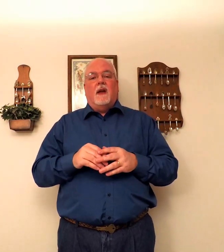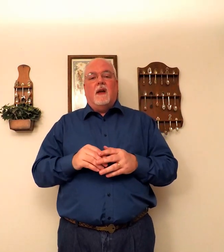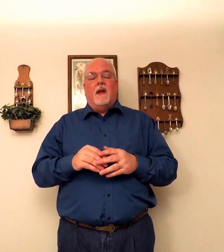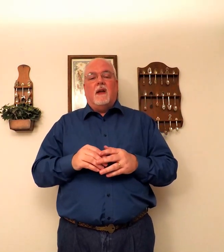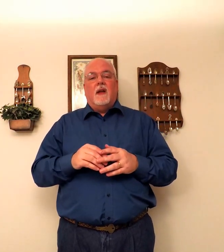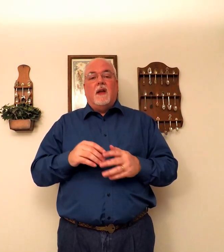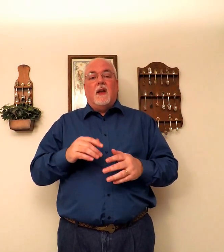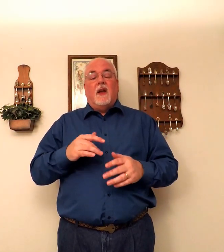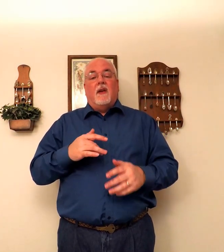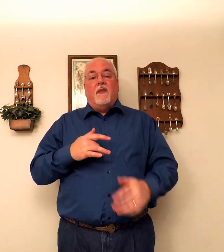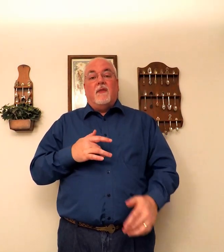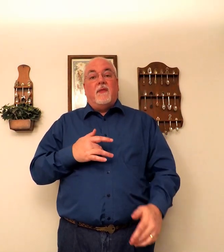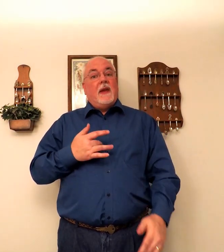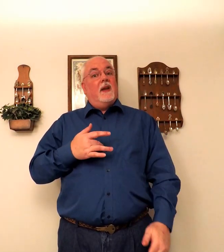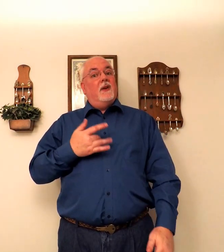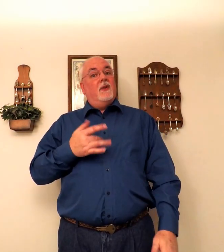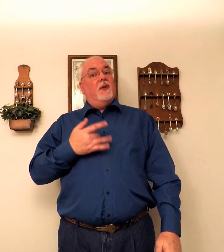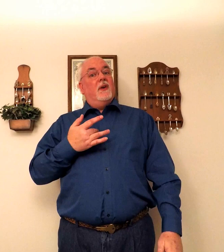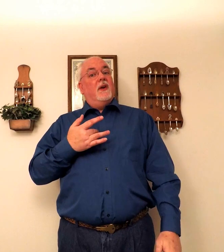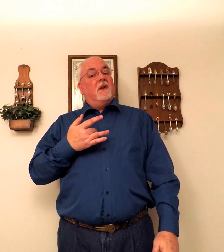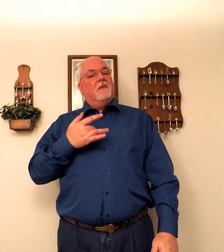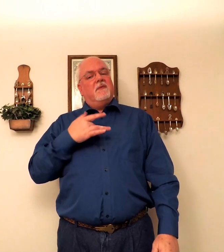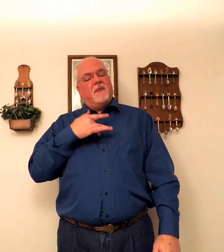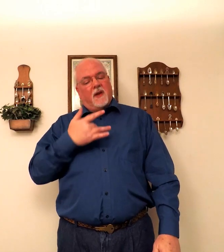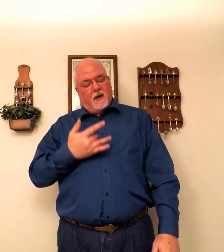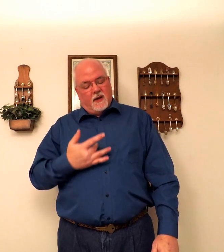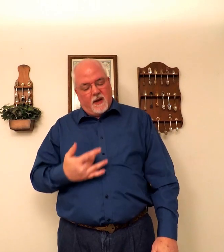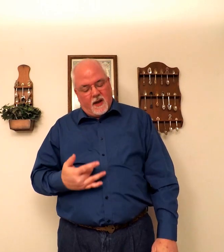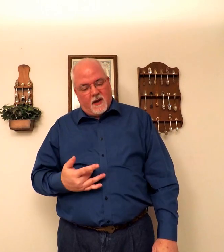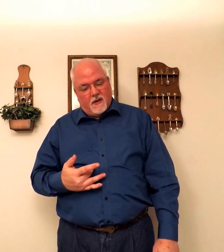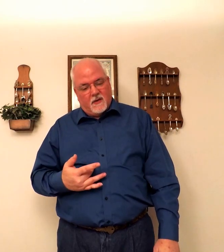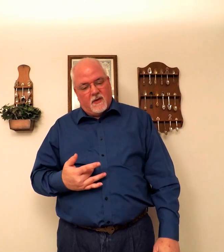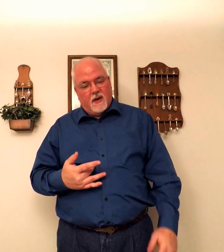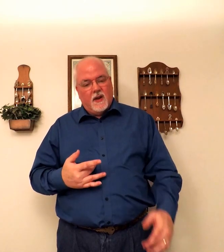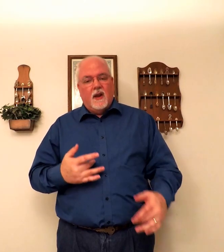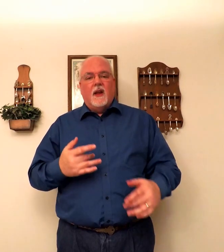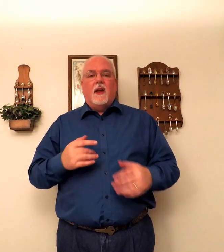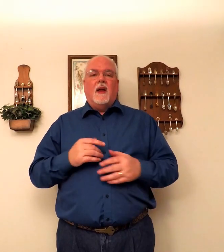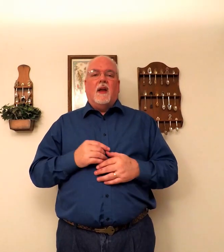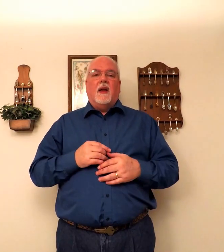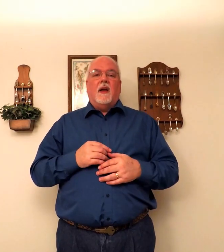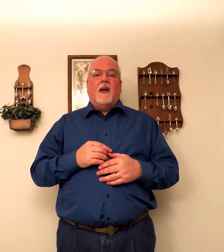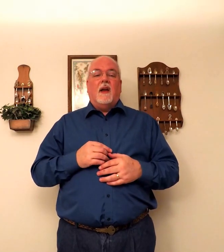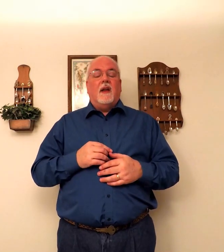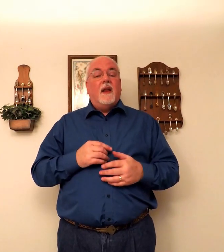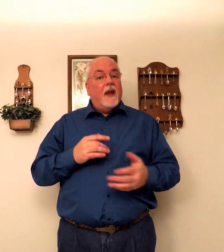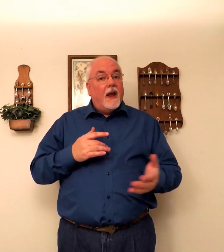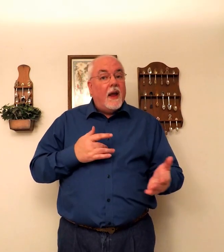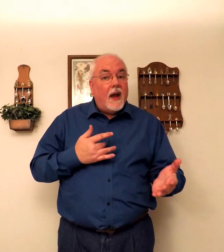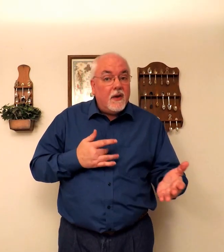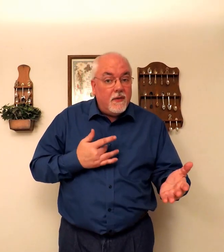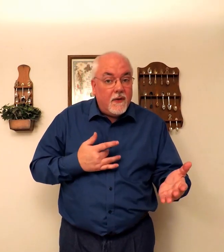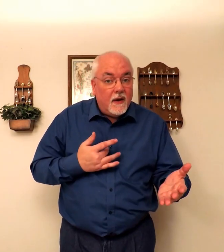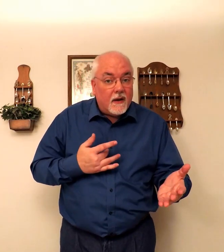Uh. Feeling good. Feeling down. Uh. How are you feeling?